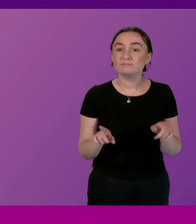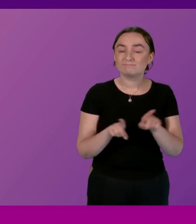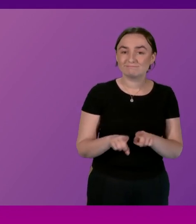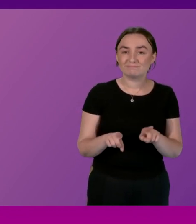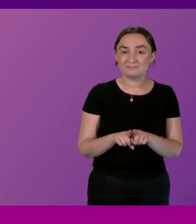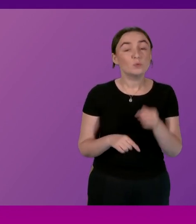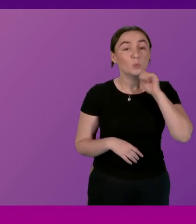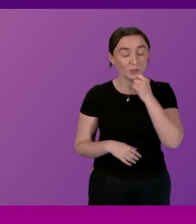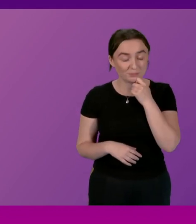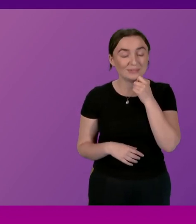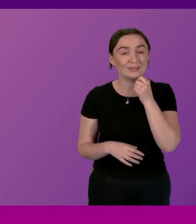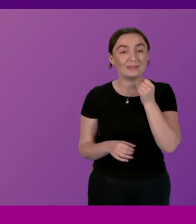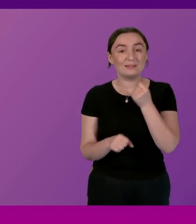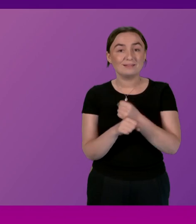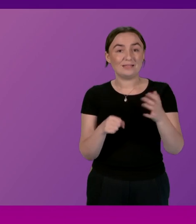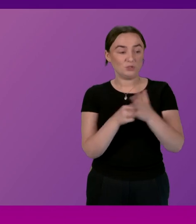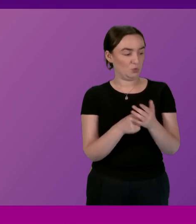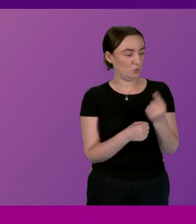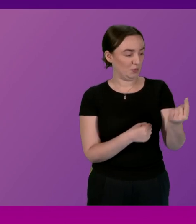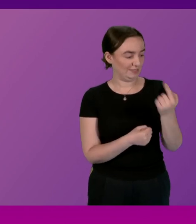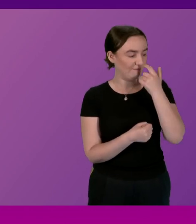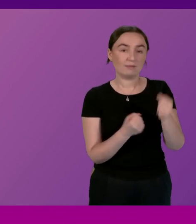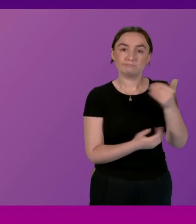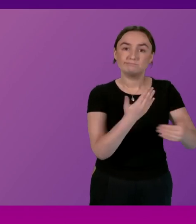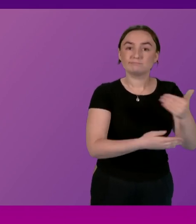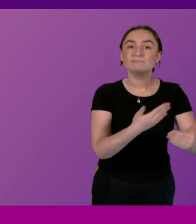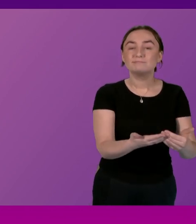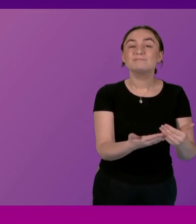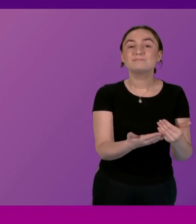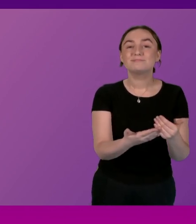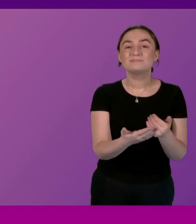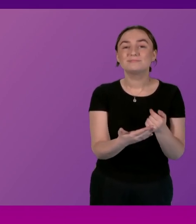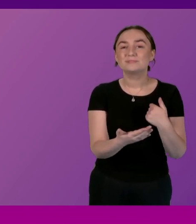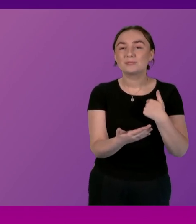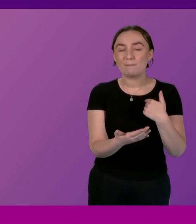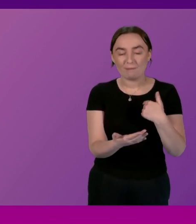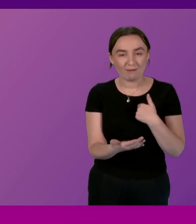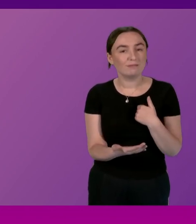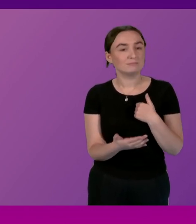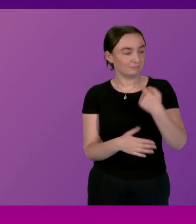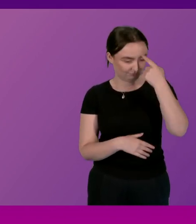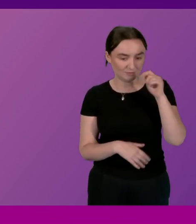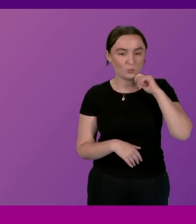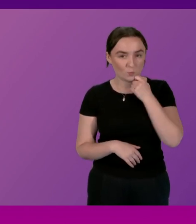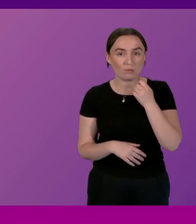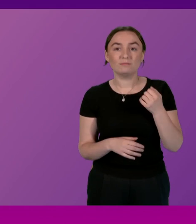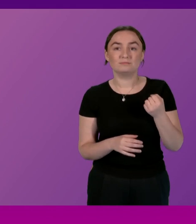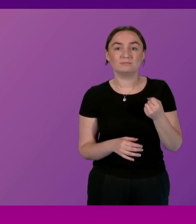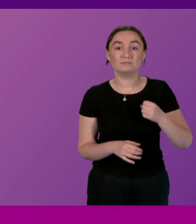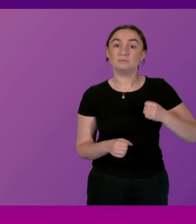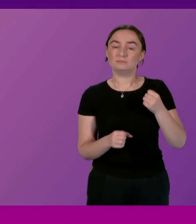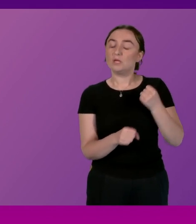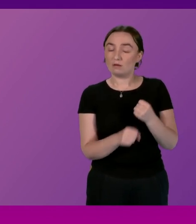it will be for Glasgow to take forward and I have no doubt in the discussions that we as a government have had with Glasgow thus far